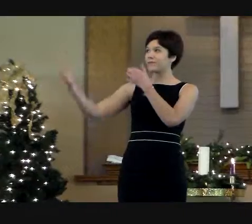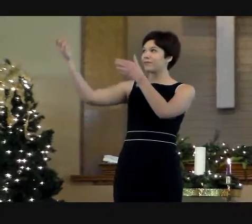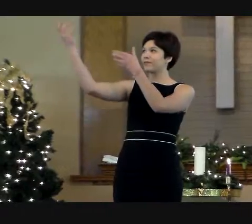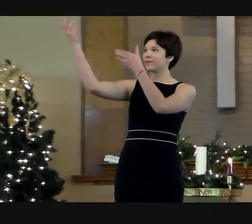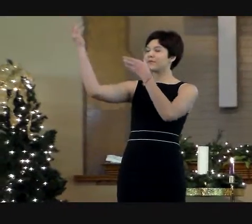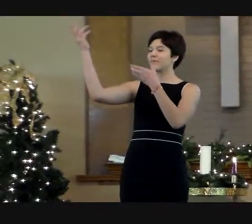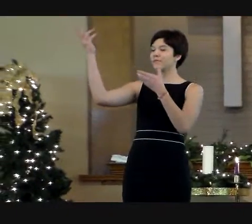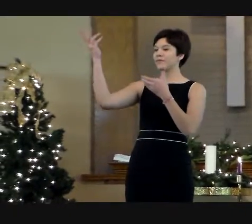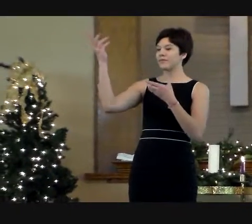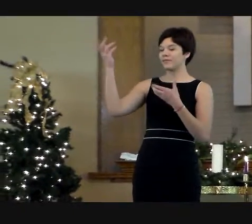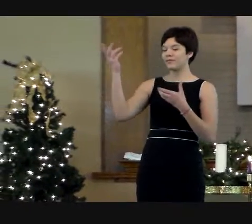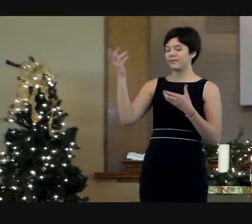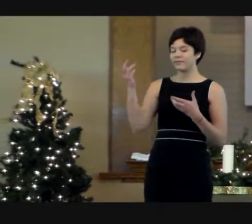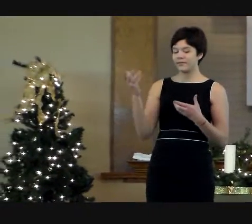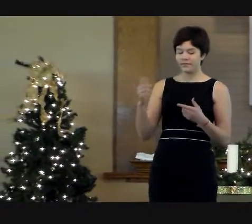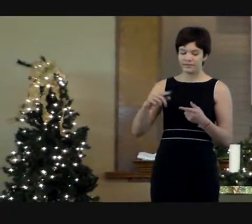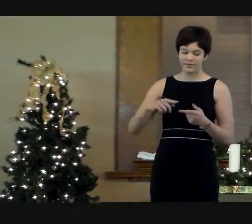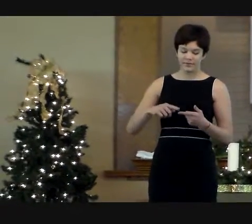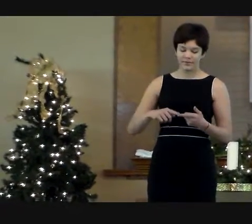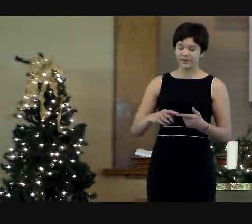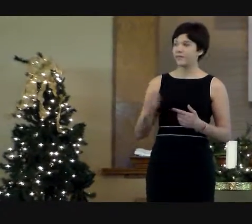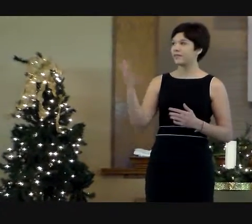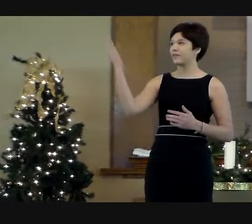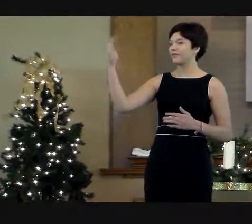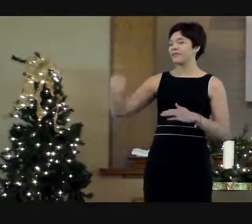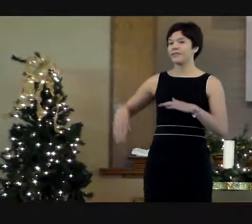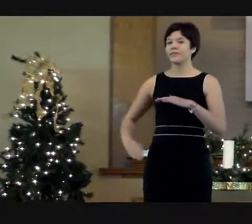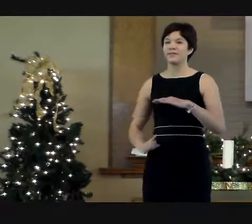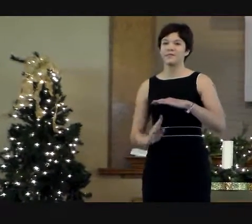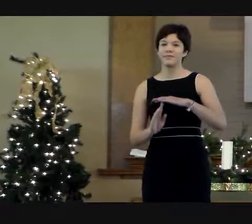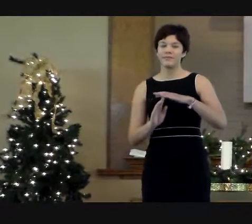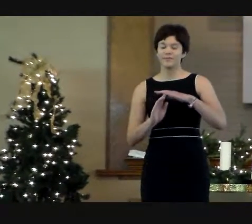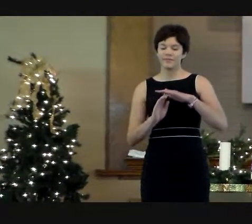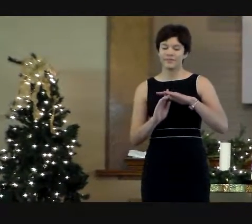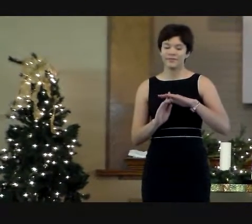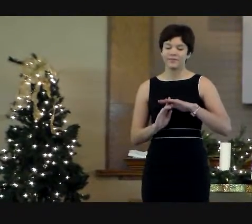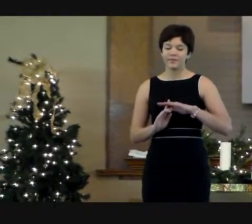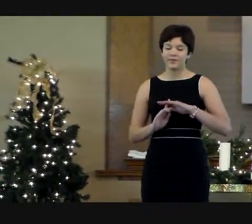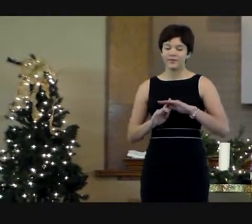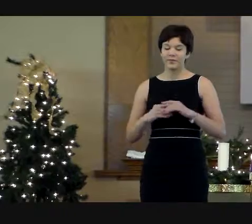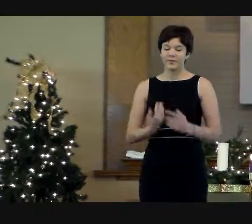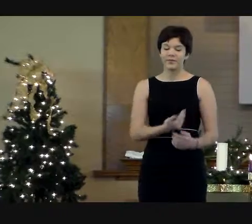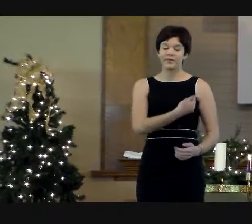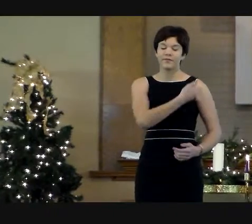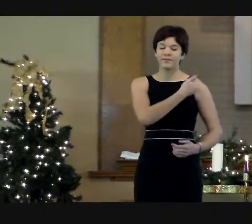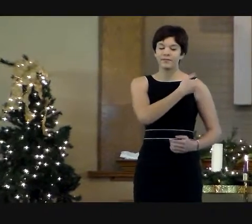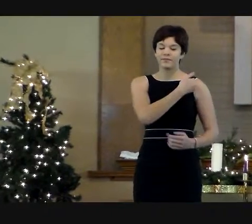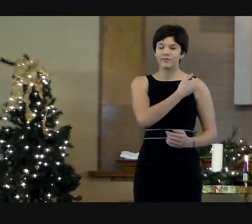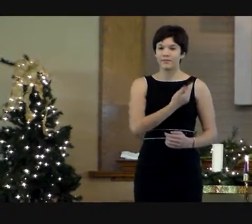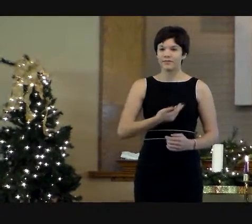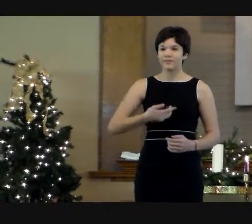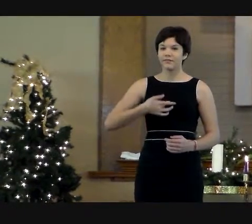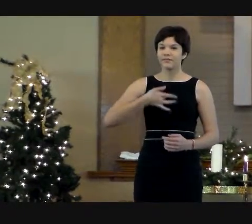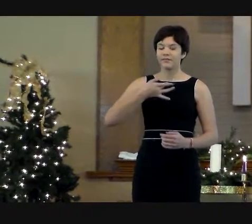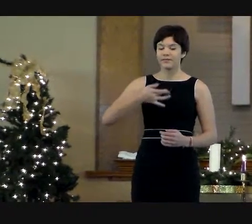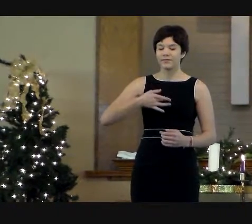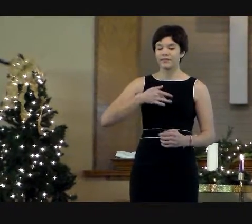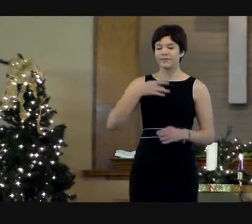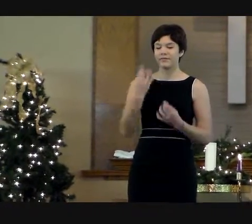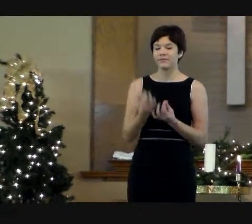piling till He appears. And the soul built